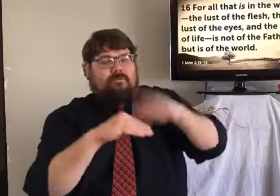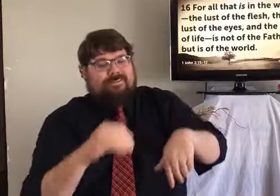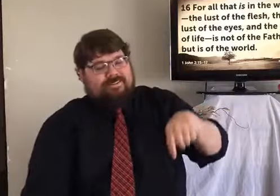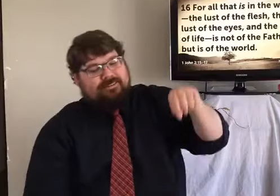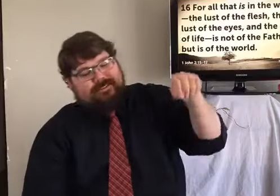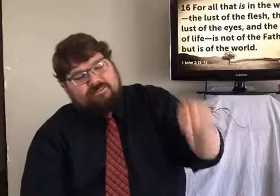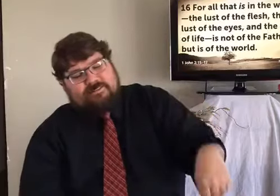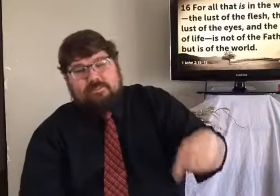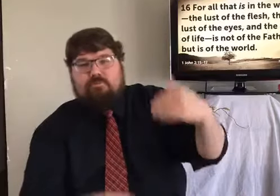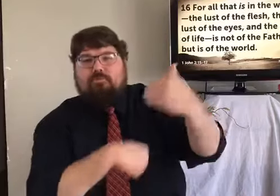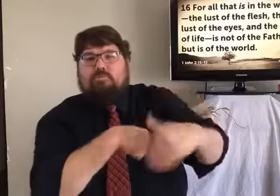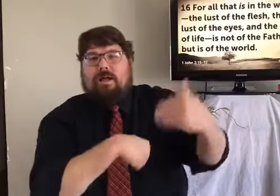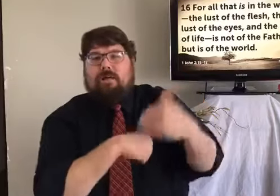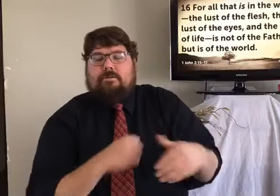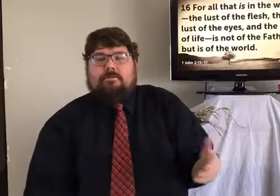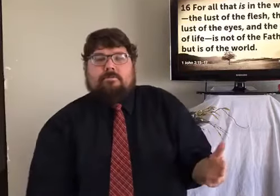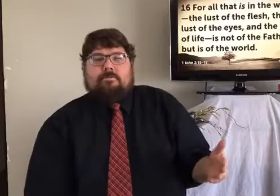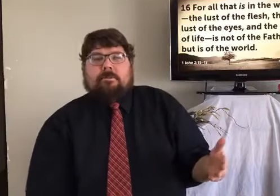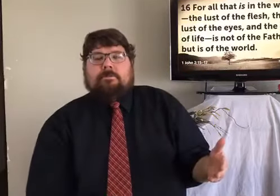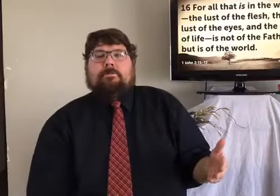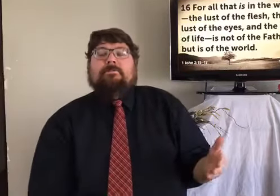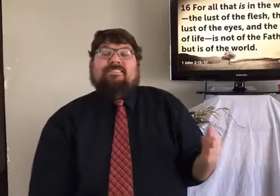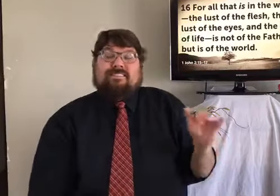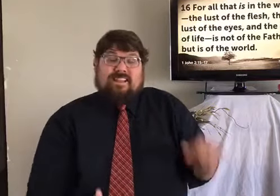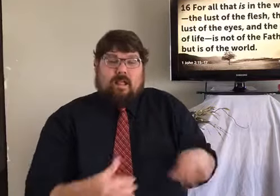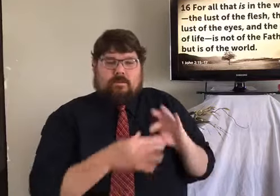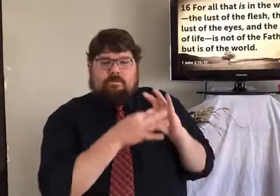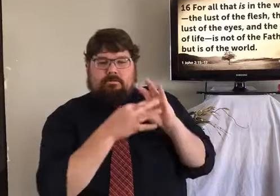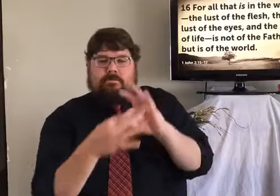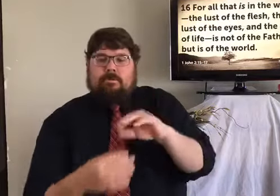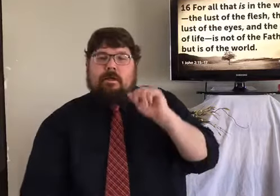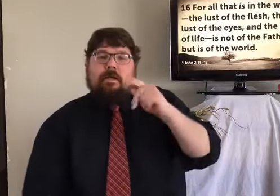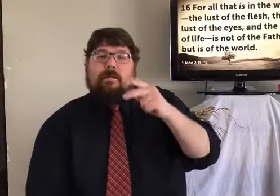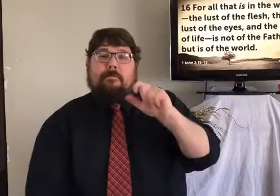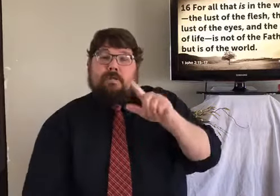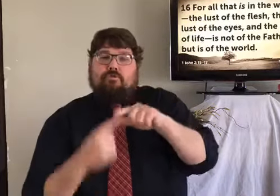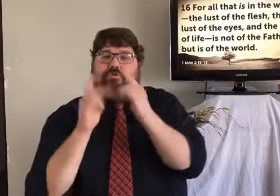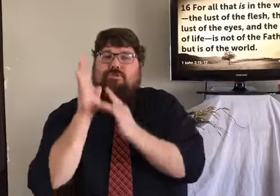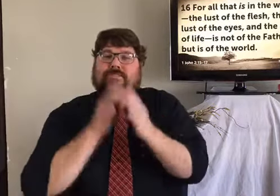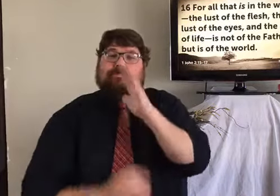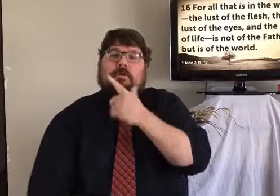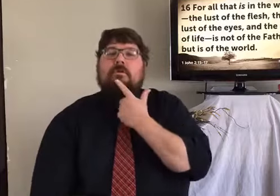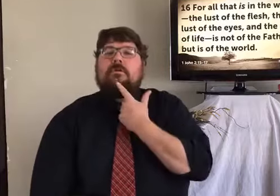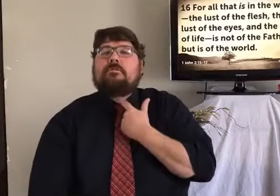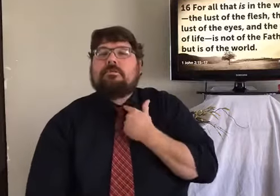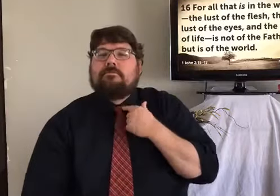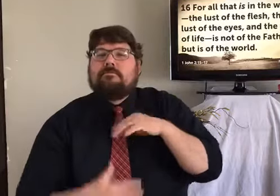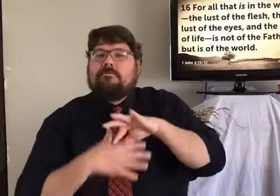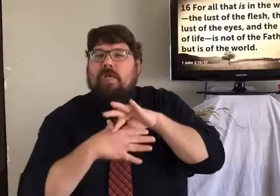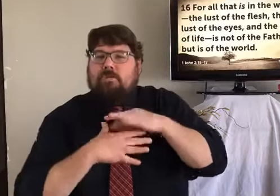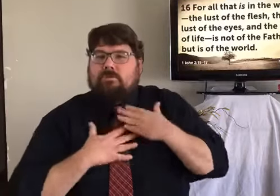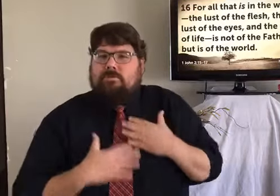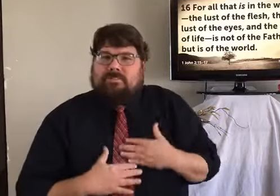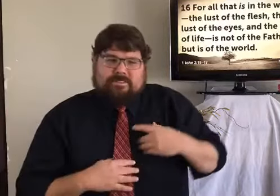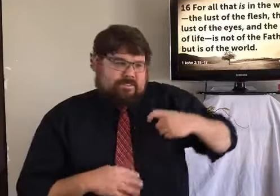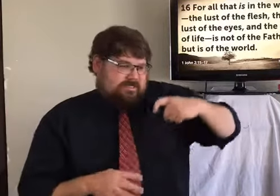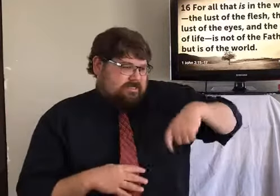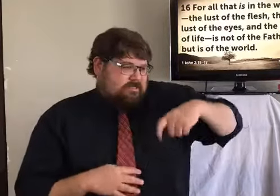that comes from God's mouth. A man needs that more than food. So the devil is